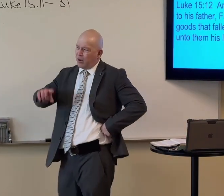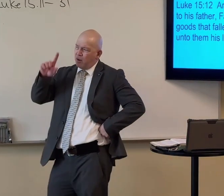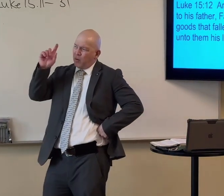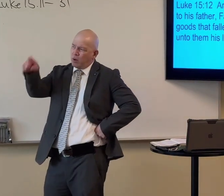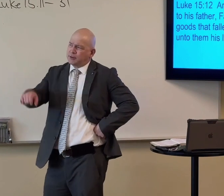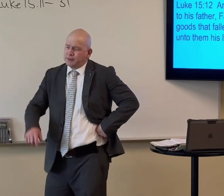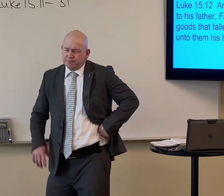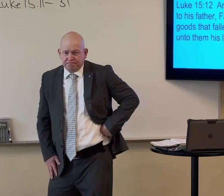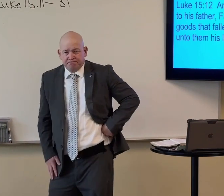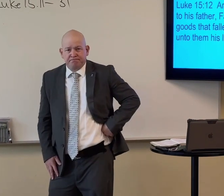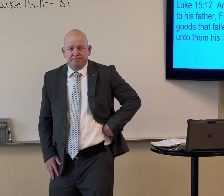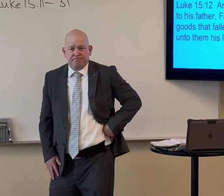So my question,